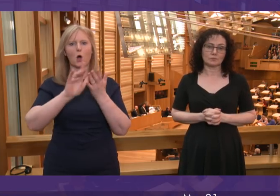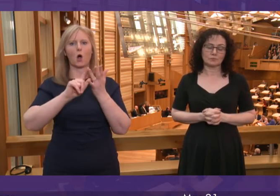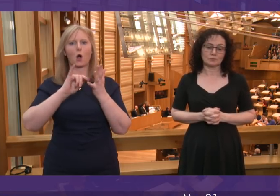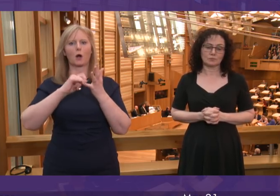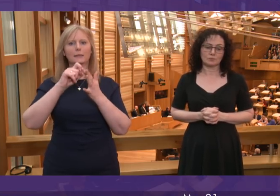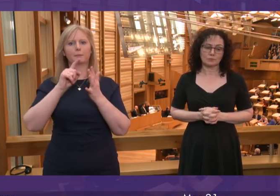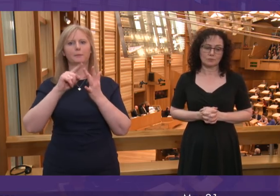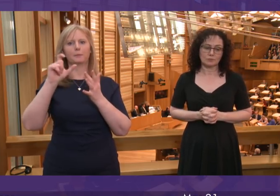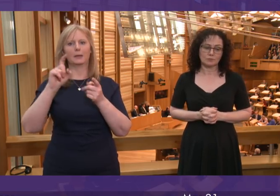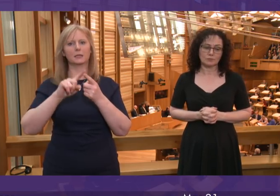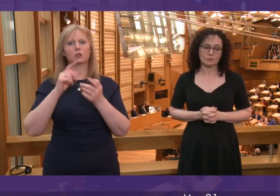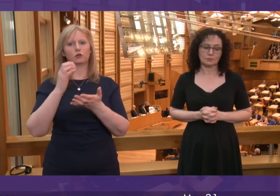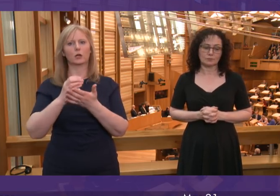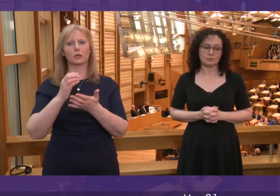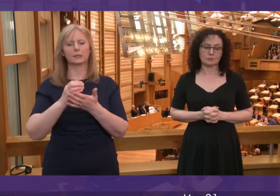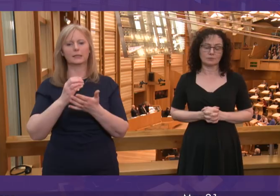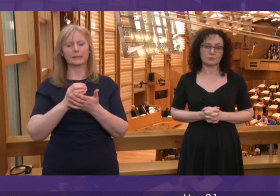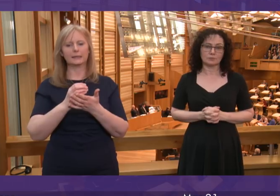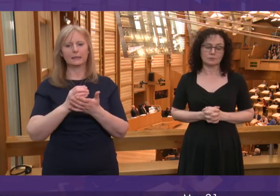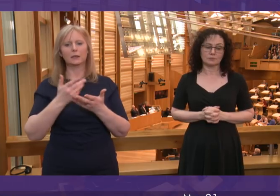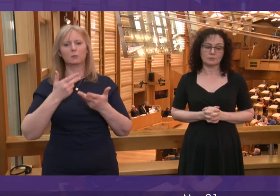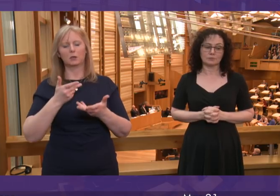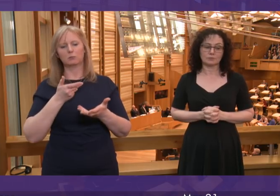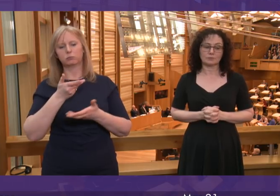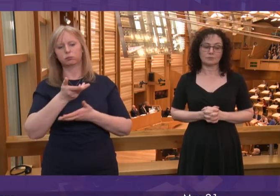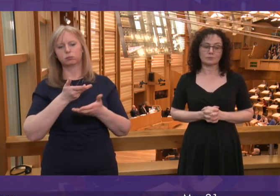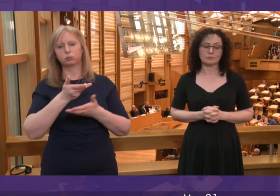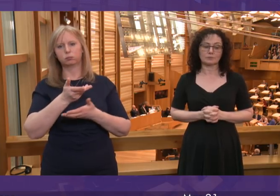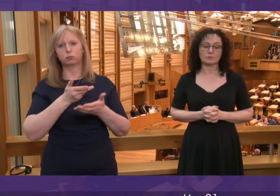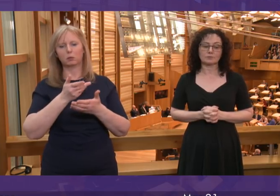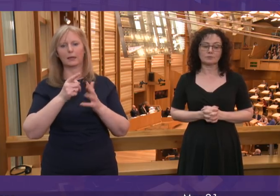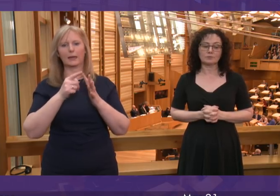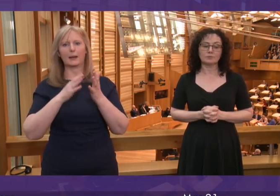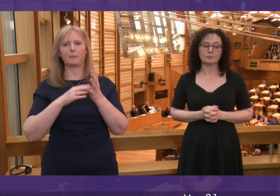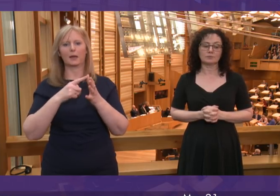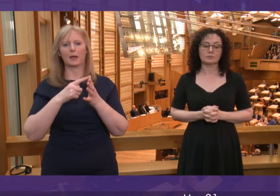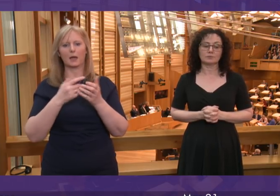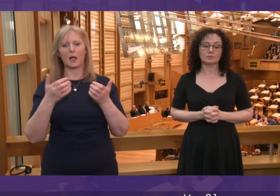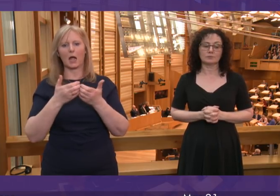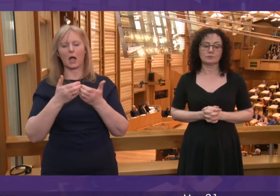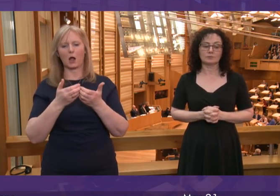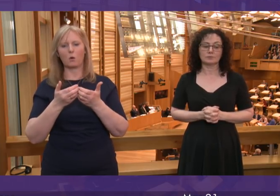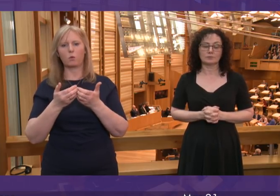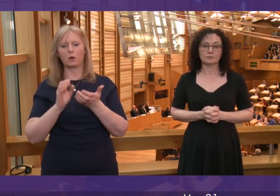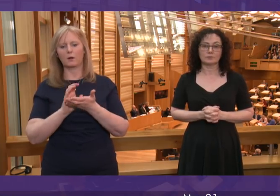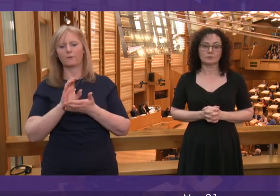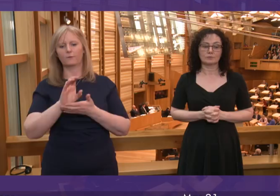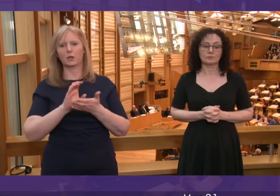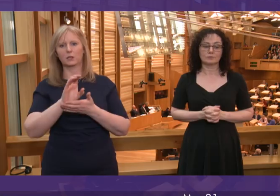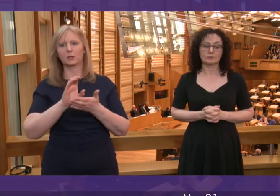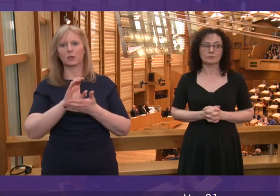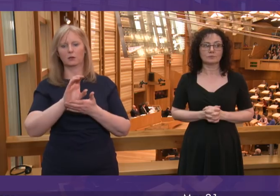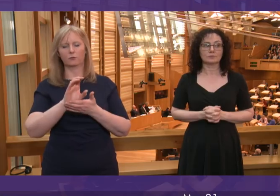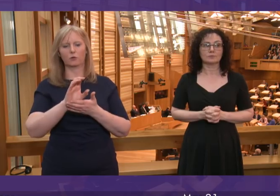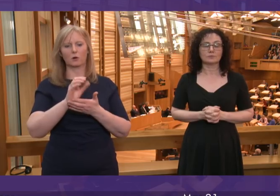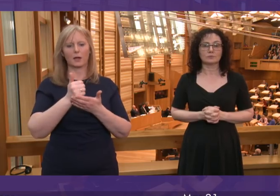Government has been in discussions with the BMA about how to best disperse additional funding to practices to meet